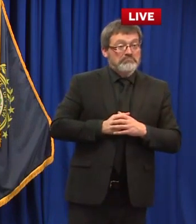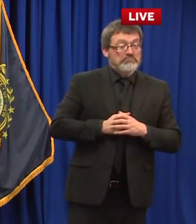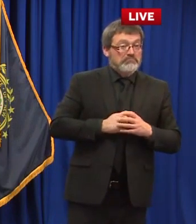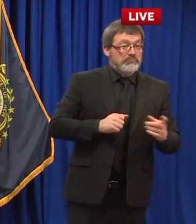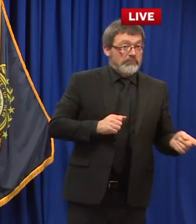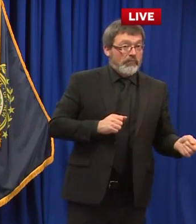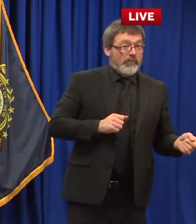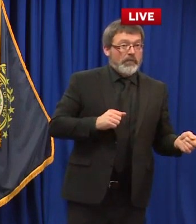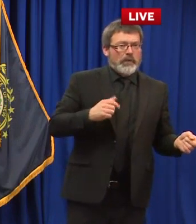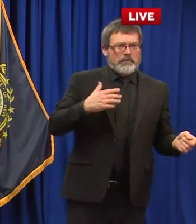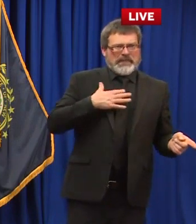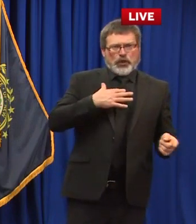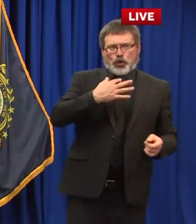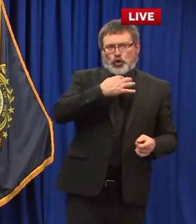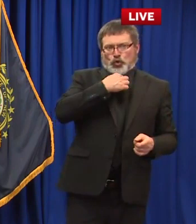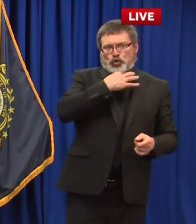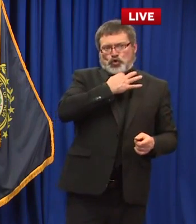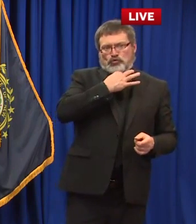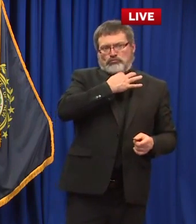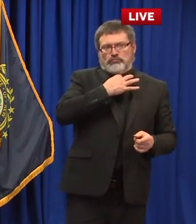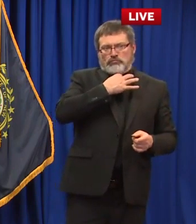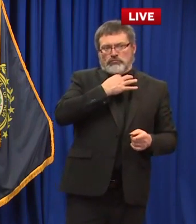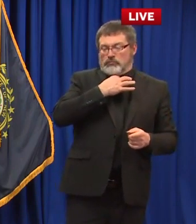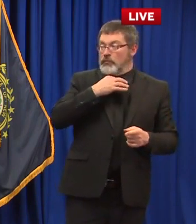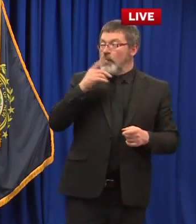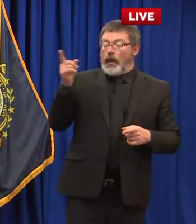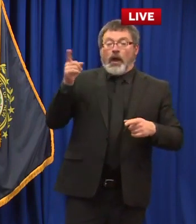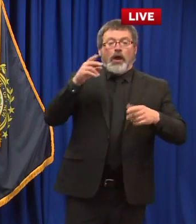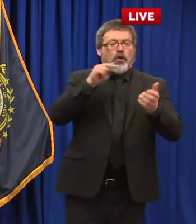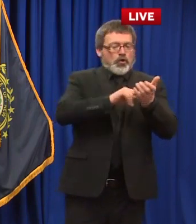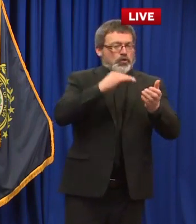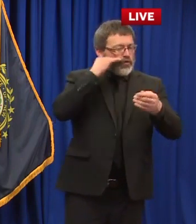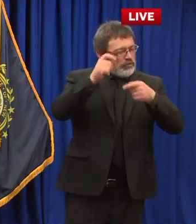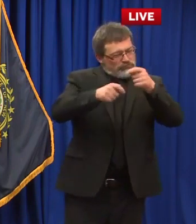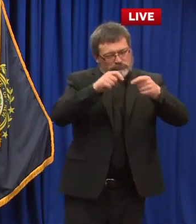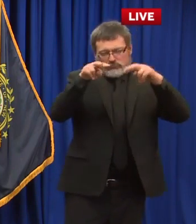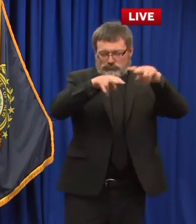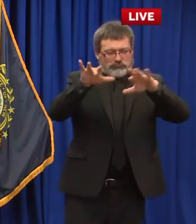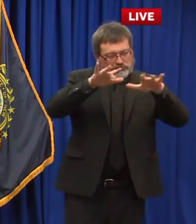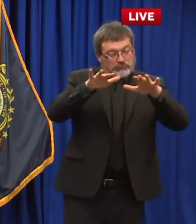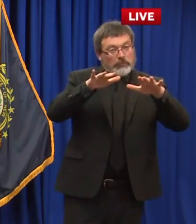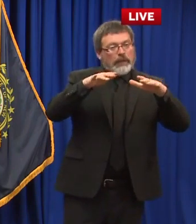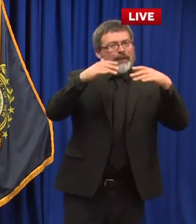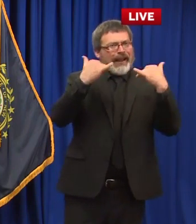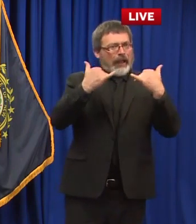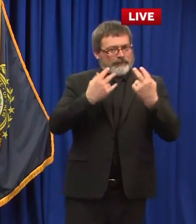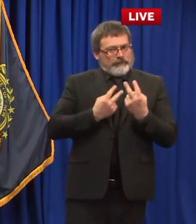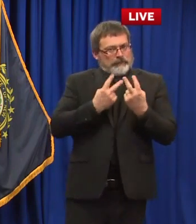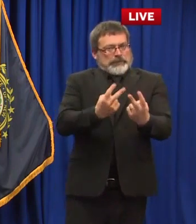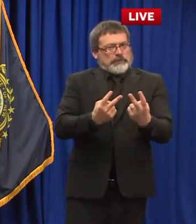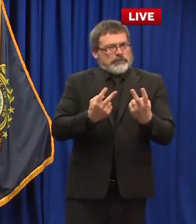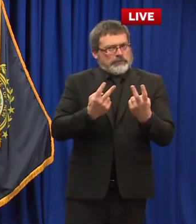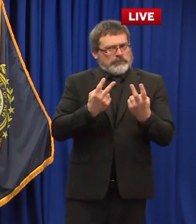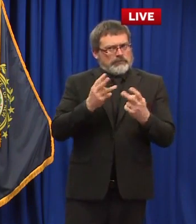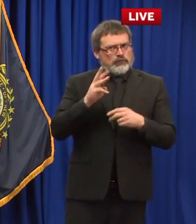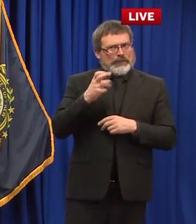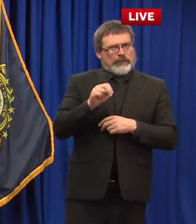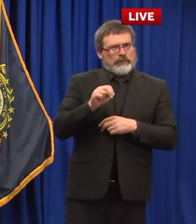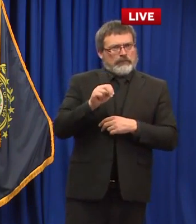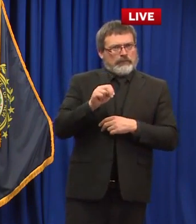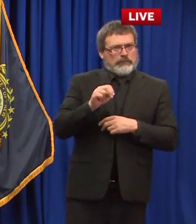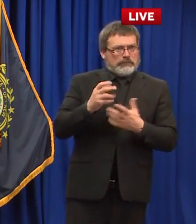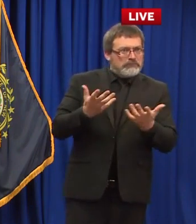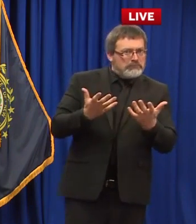nursing homes um i also have a question about um when we might be able to visit the issues of